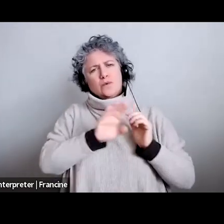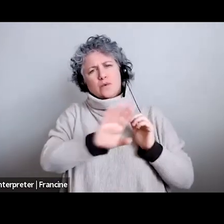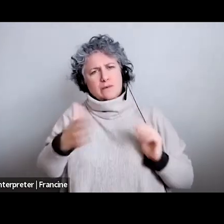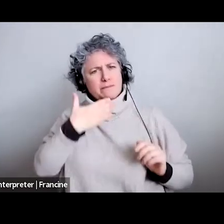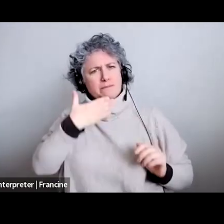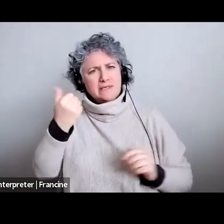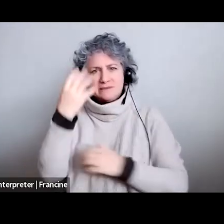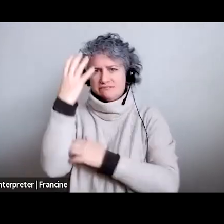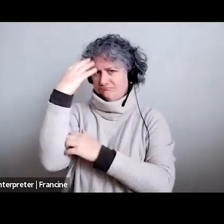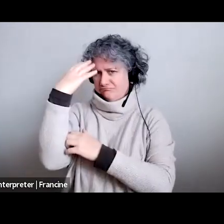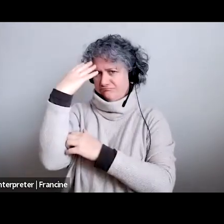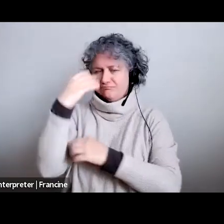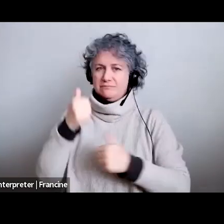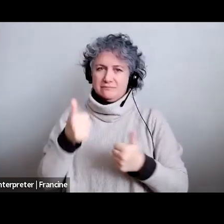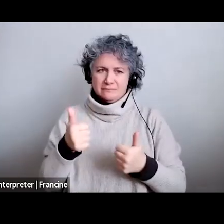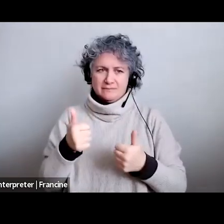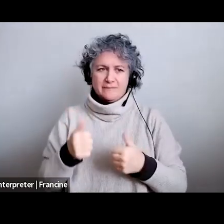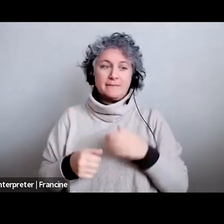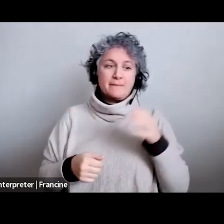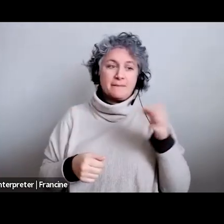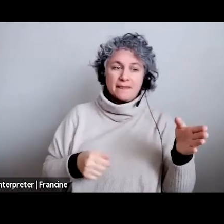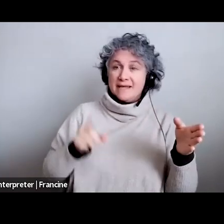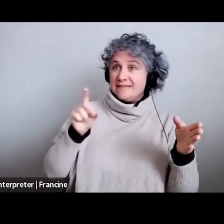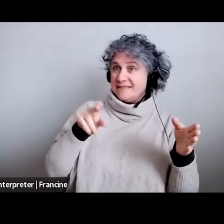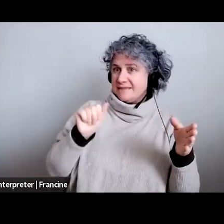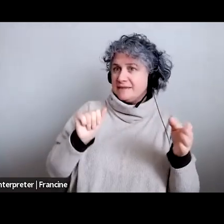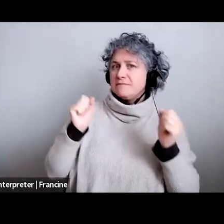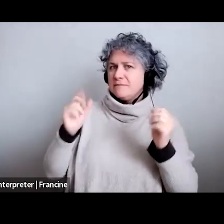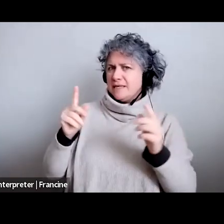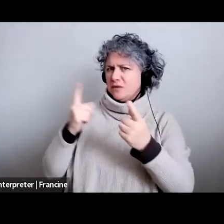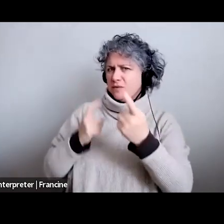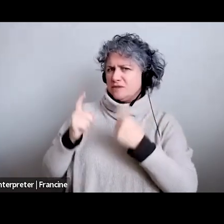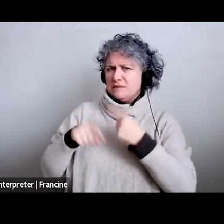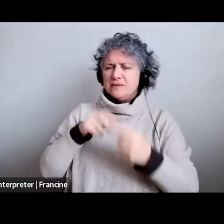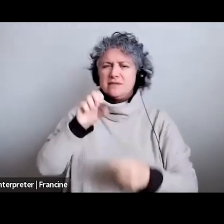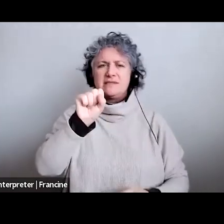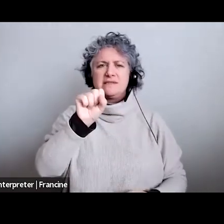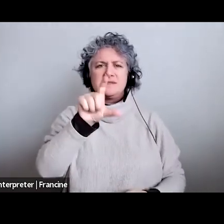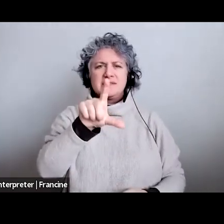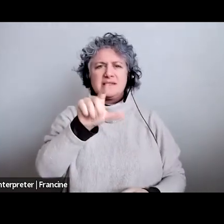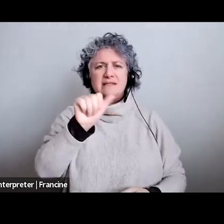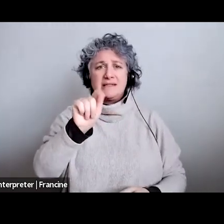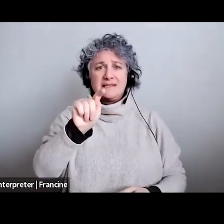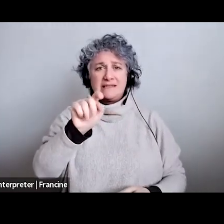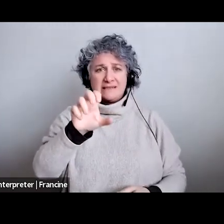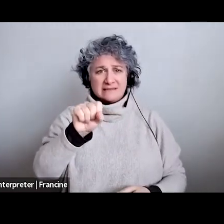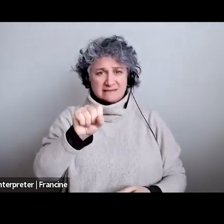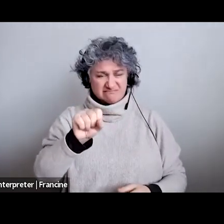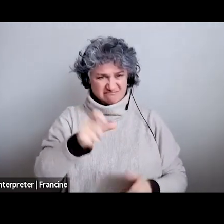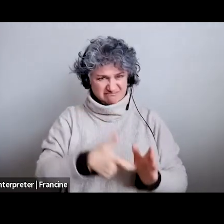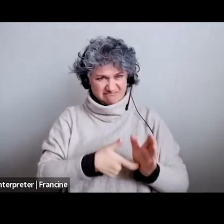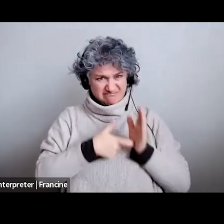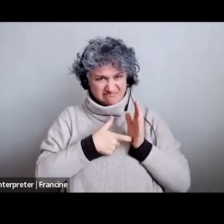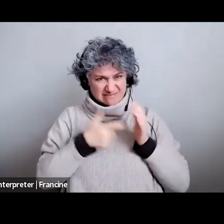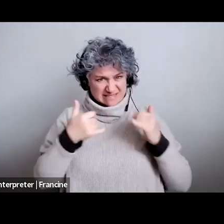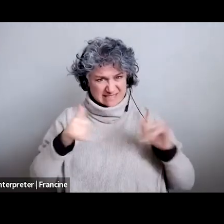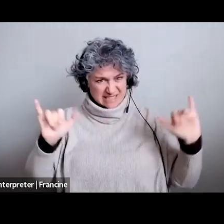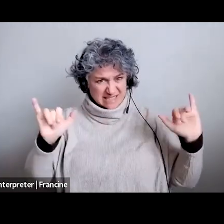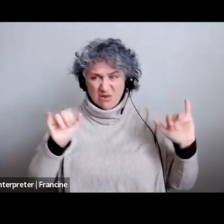a lot of people have questions about slates are they still needed necessary